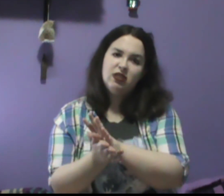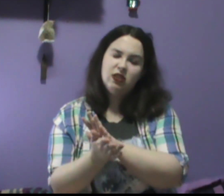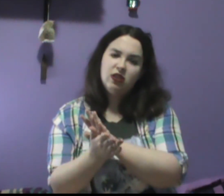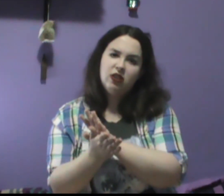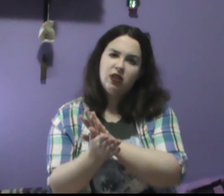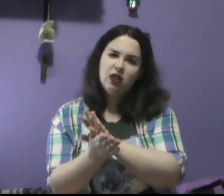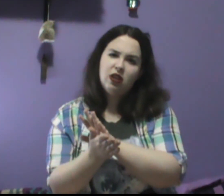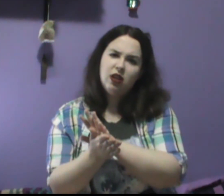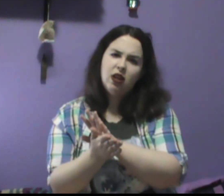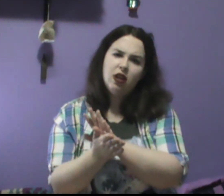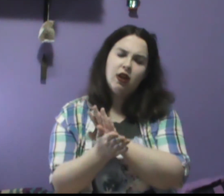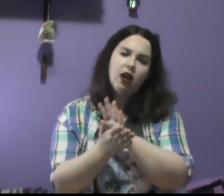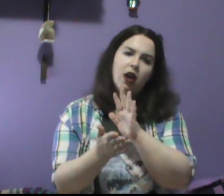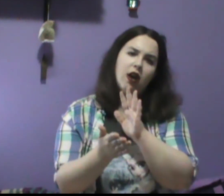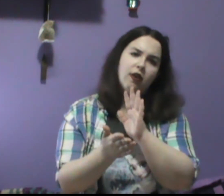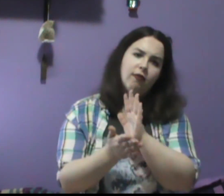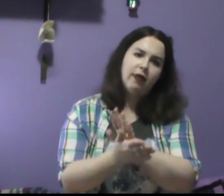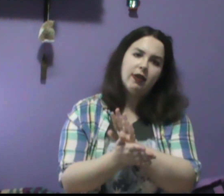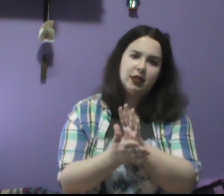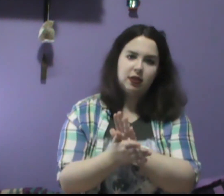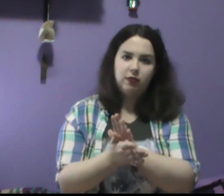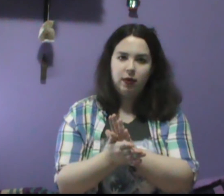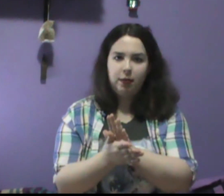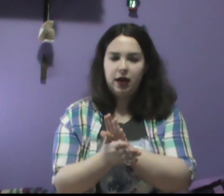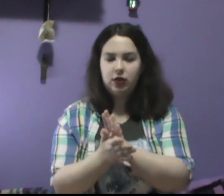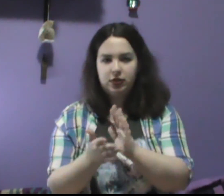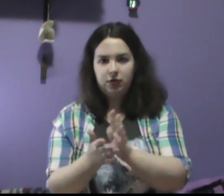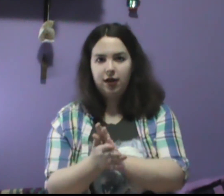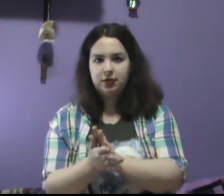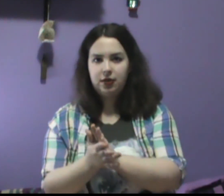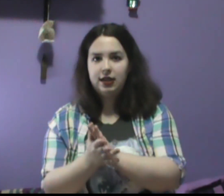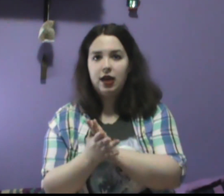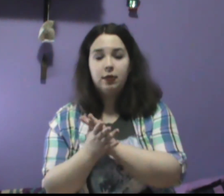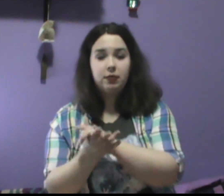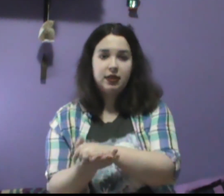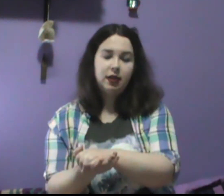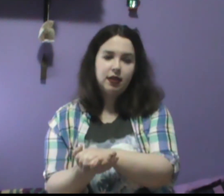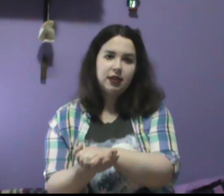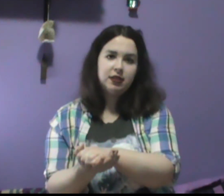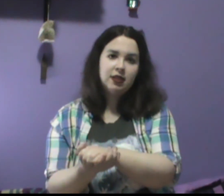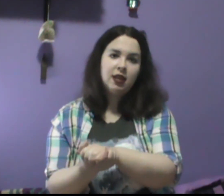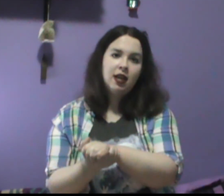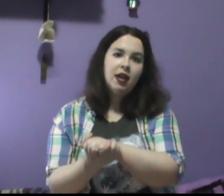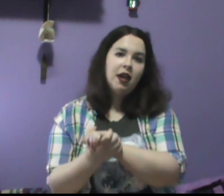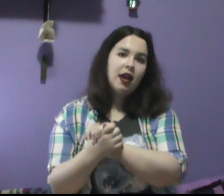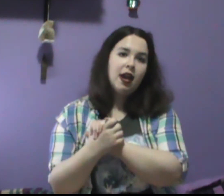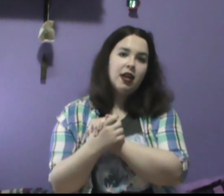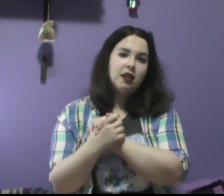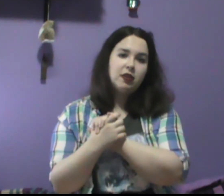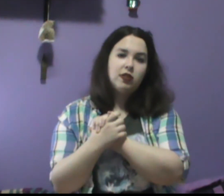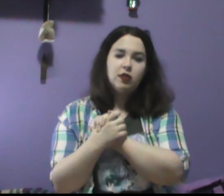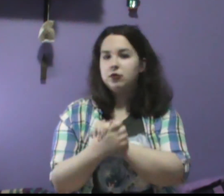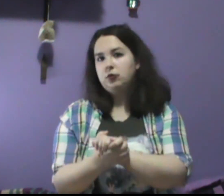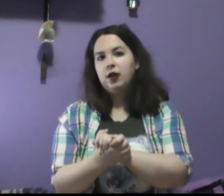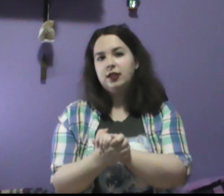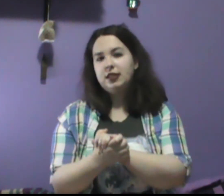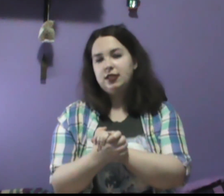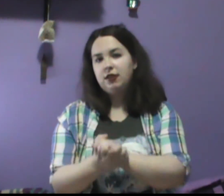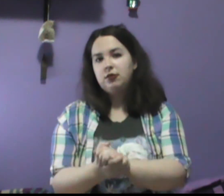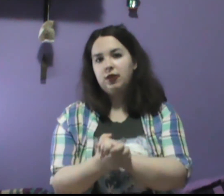uh, very taken over by all the drugs trying to help with illness. And those drugs and stuff sort